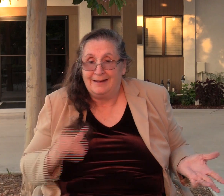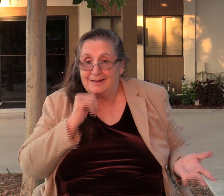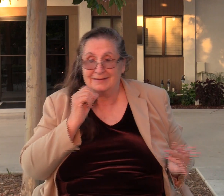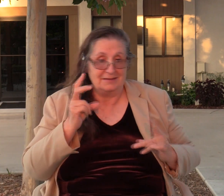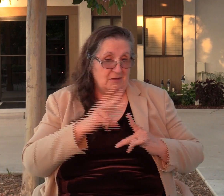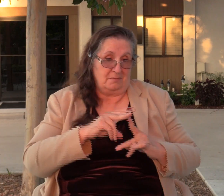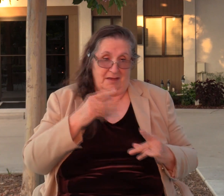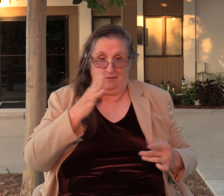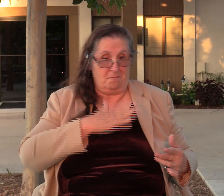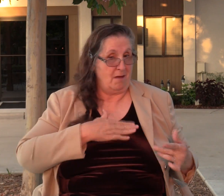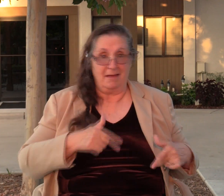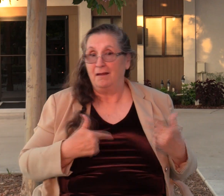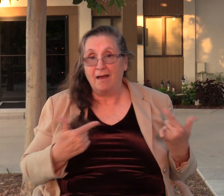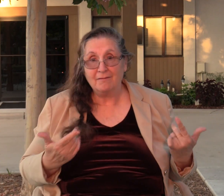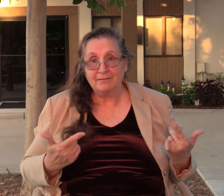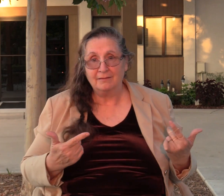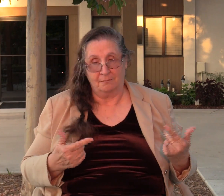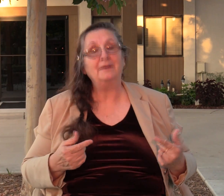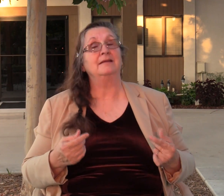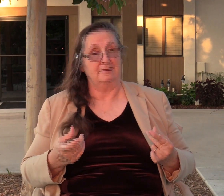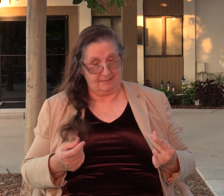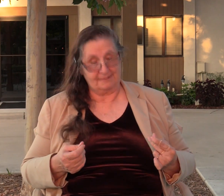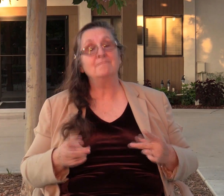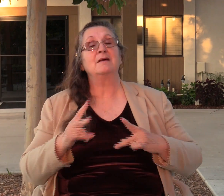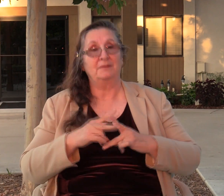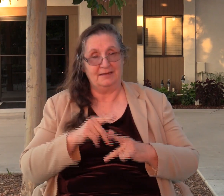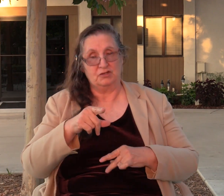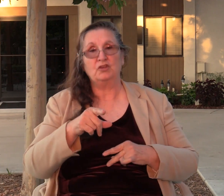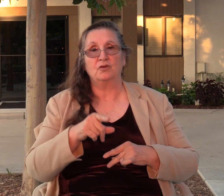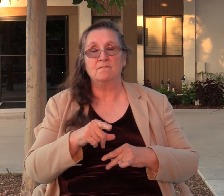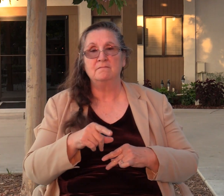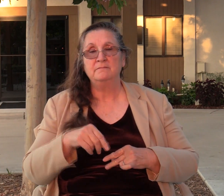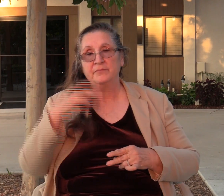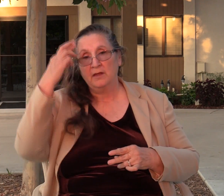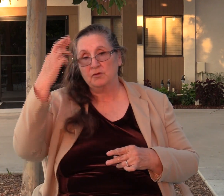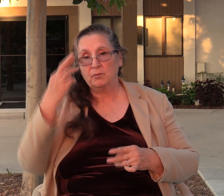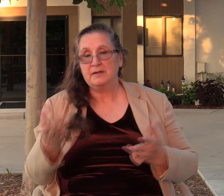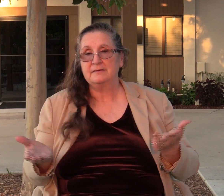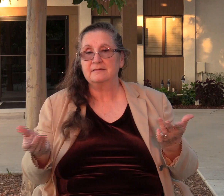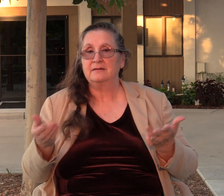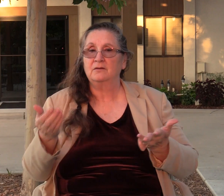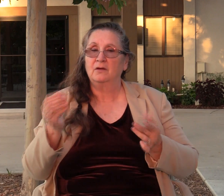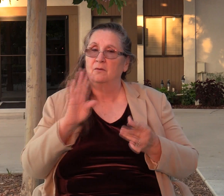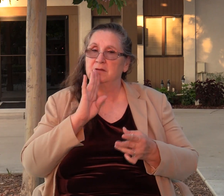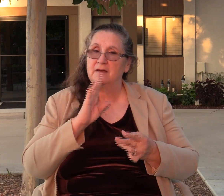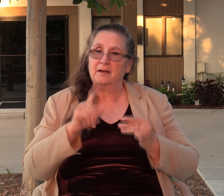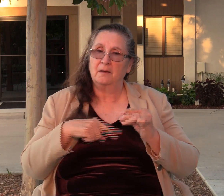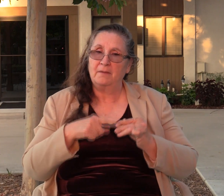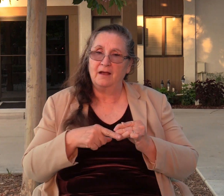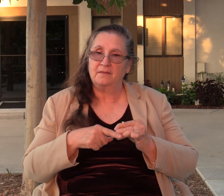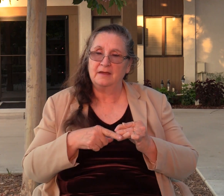me, but it does. And the reason that that keeps coming up is because we're in a book about leadership.